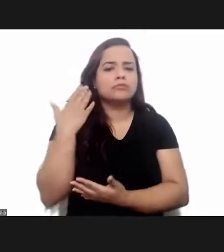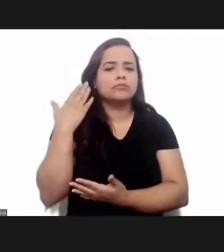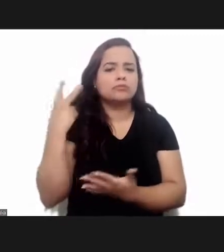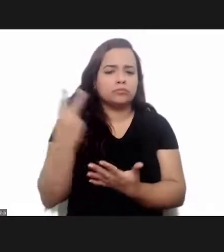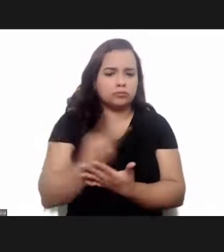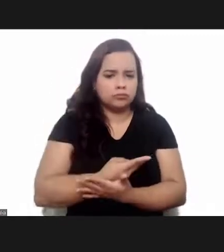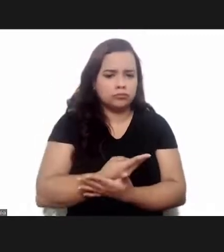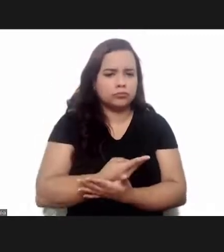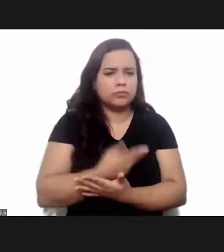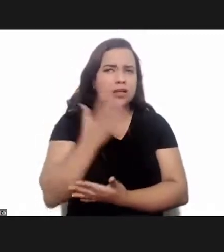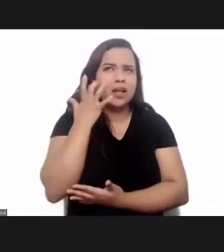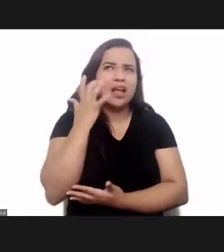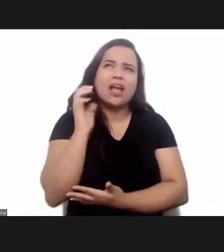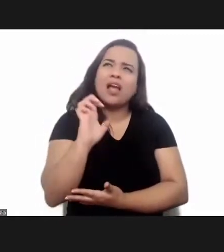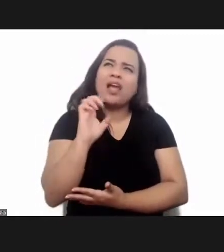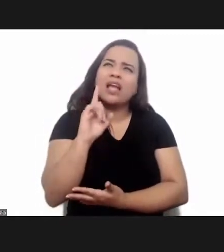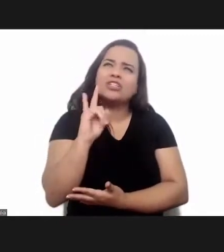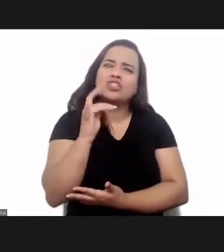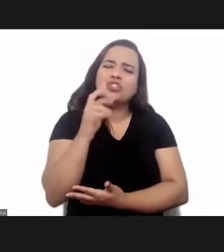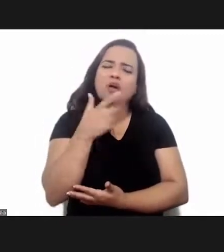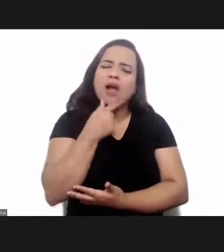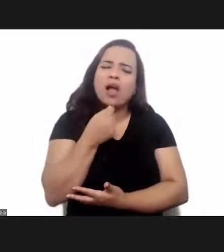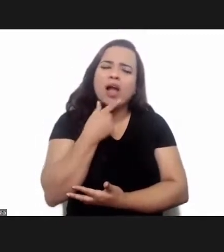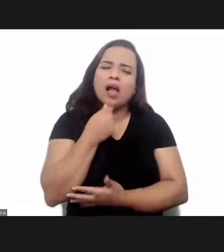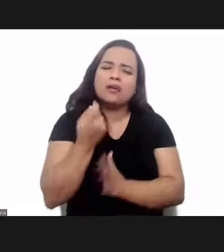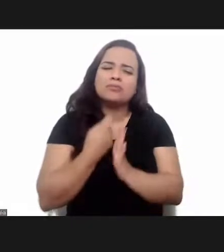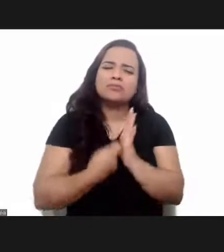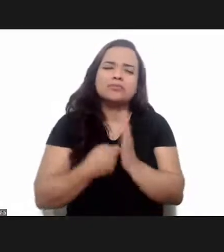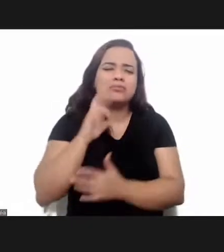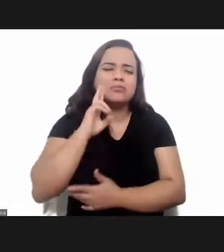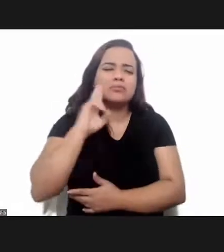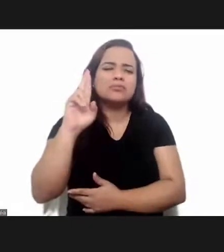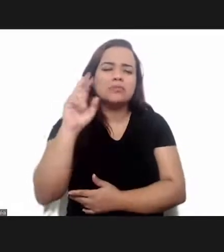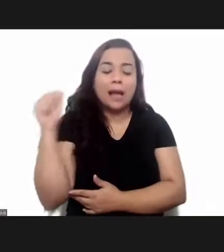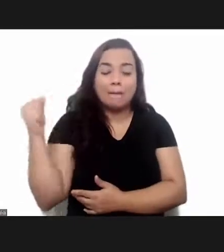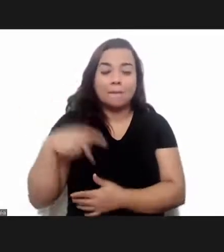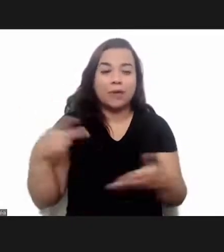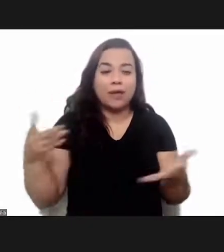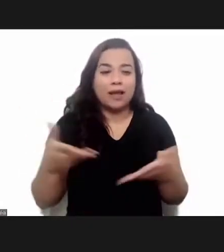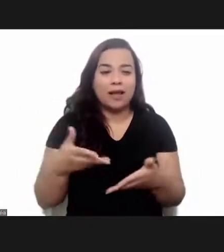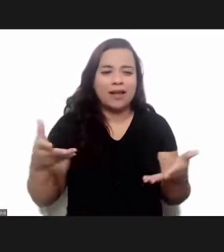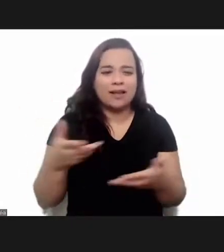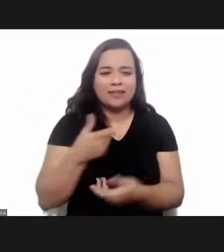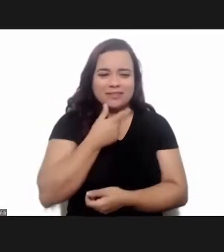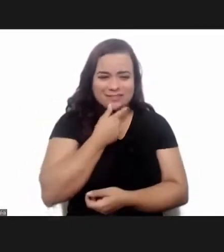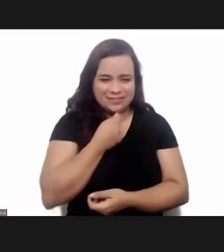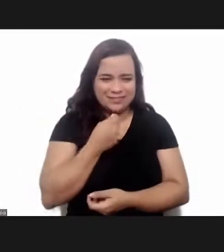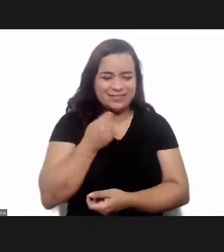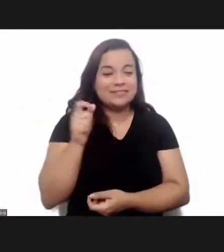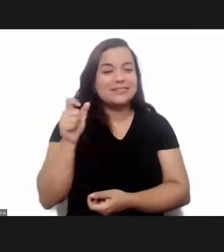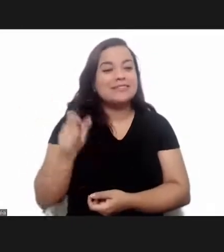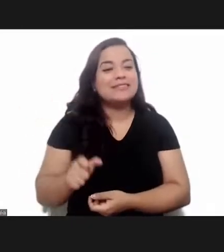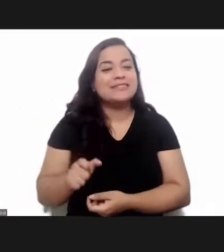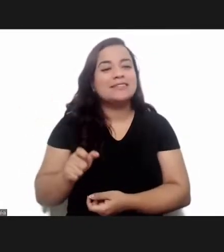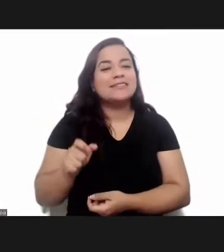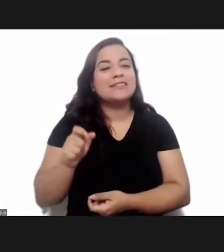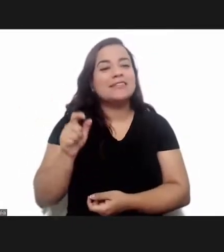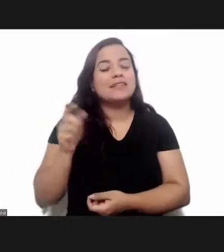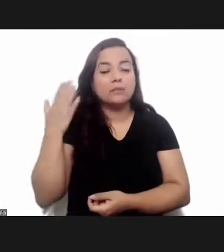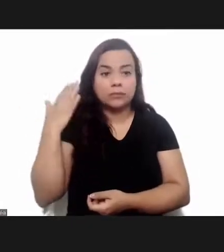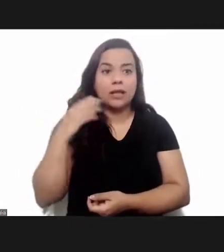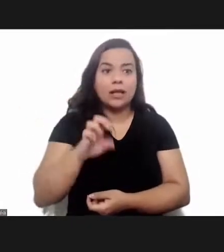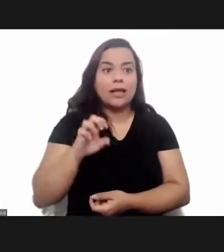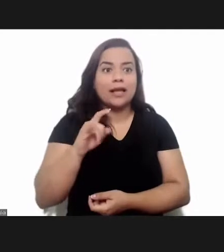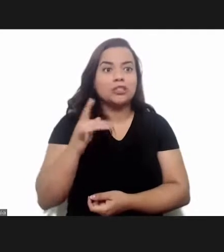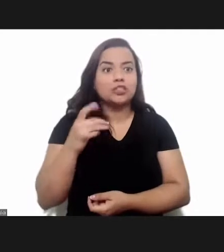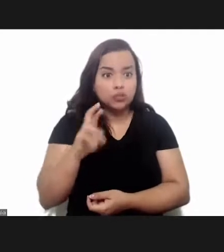words at the time the editor if i'm not mistaken our colleague now who is retired already human moment he was